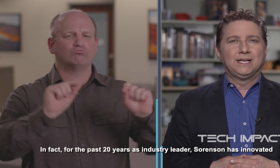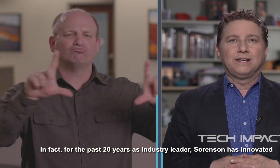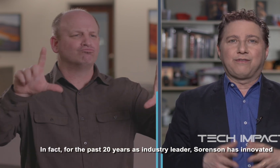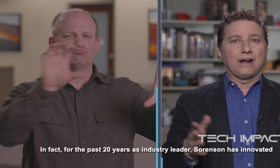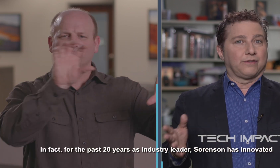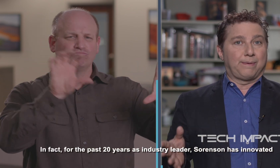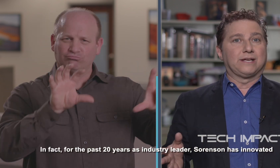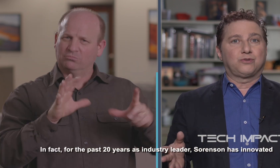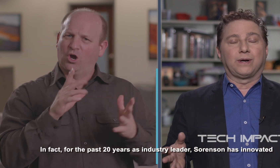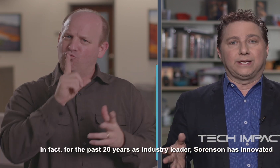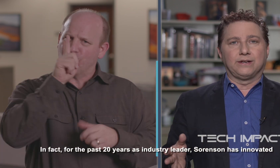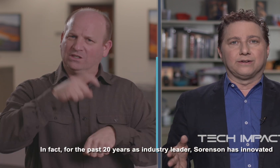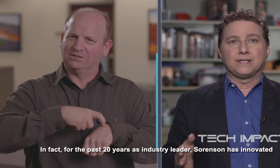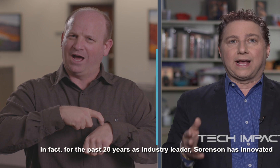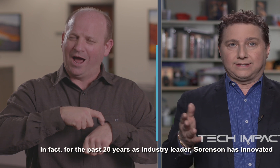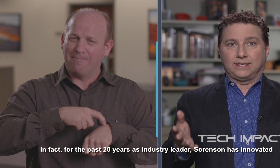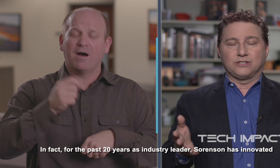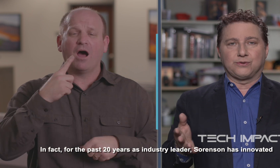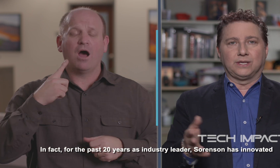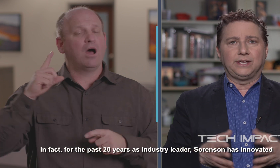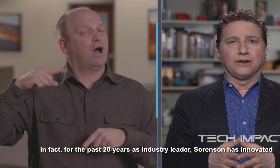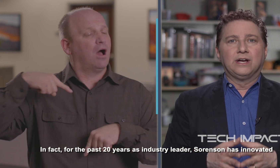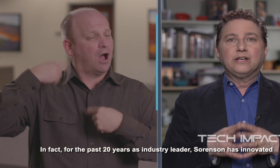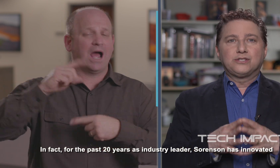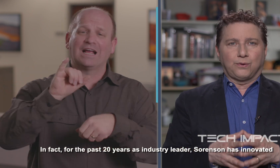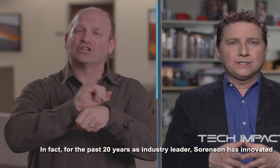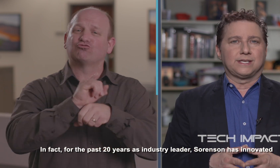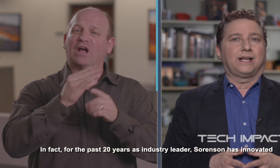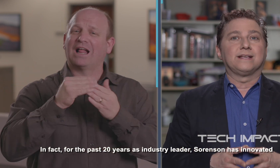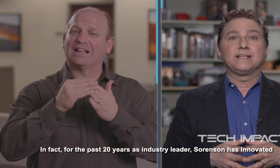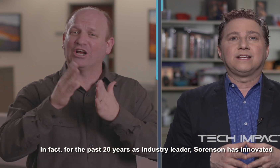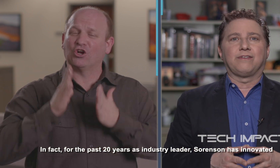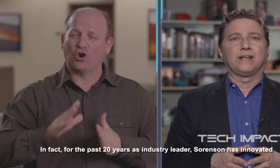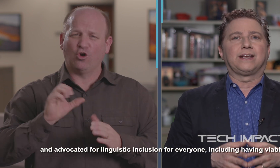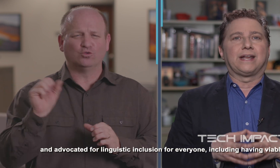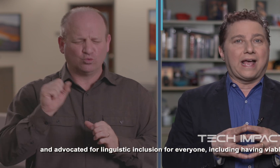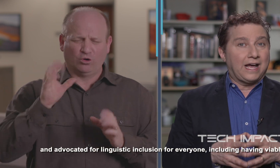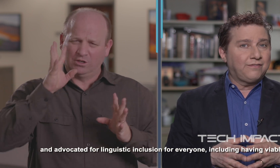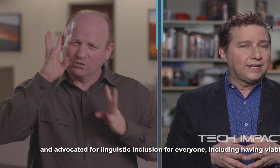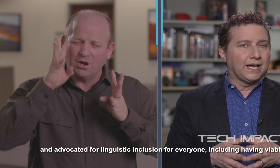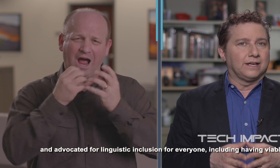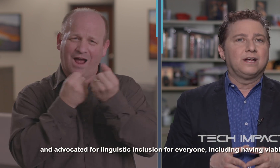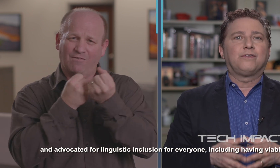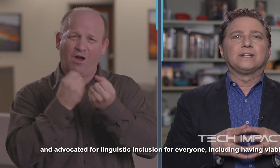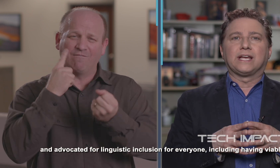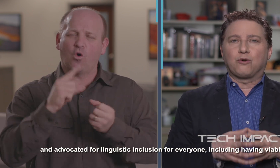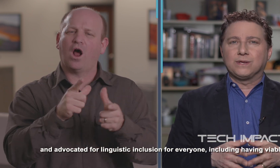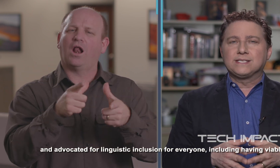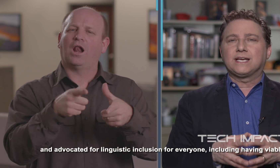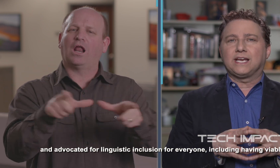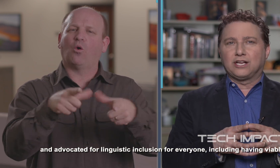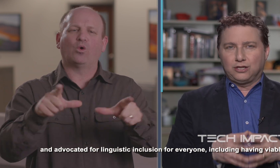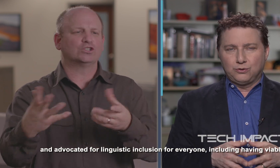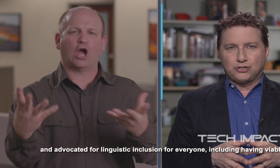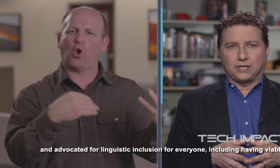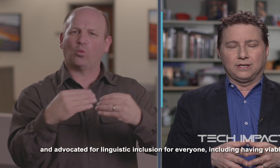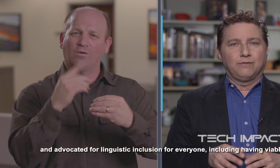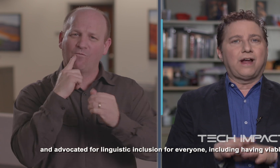In fact, for the past 20 years, as industry leader, Sorensen has innovated and advocated for linguistic inclusion for